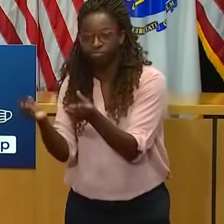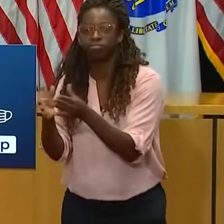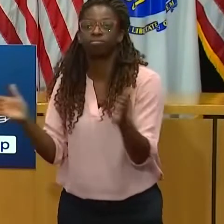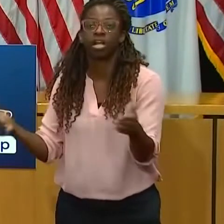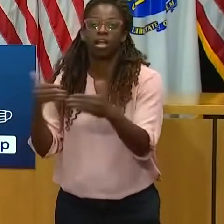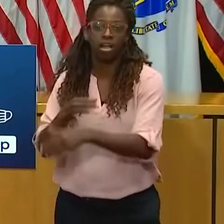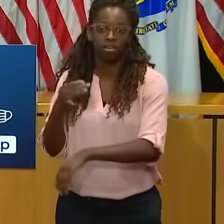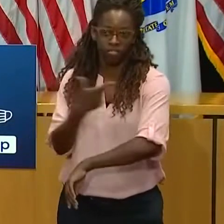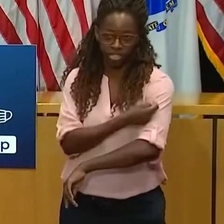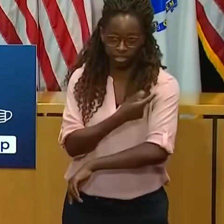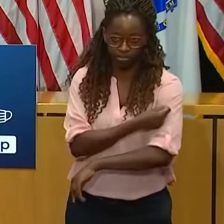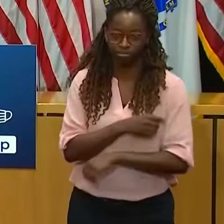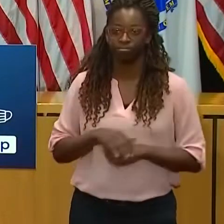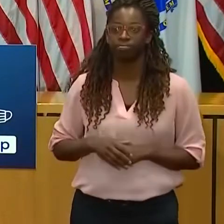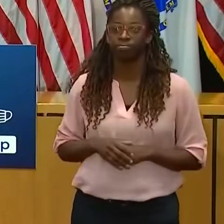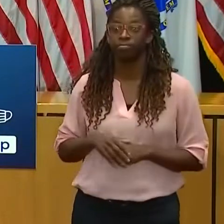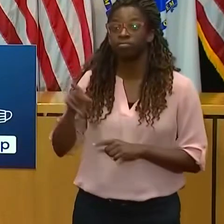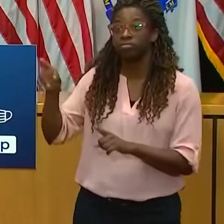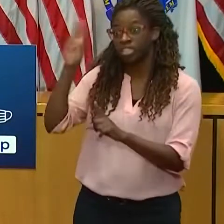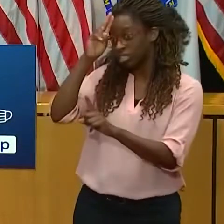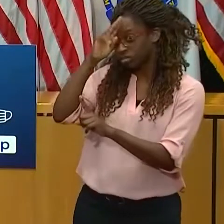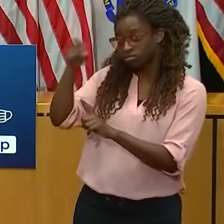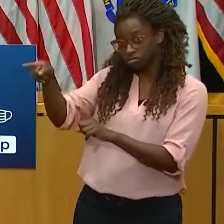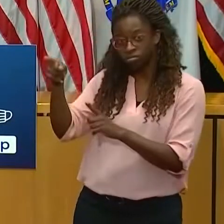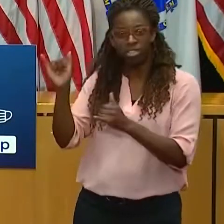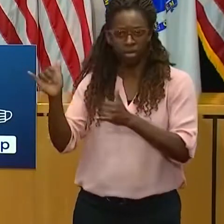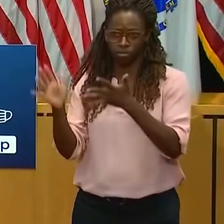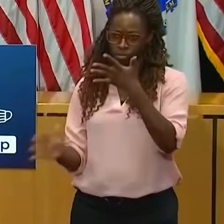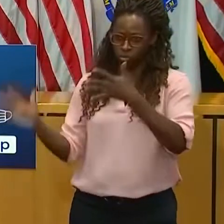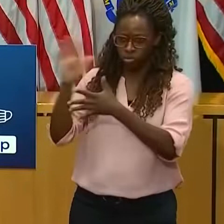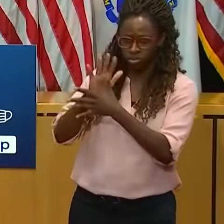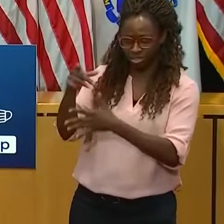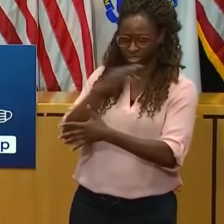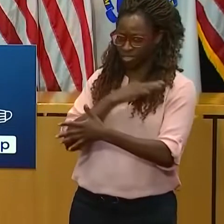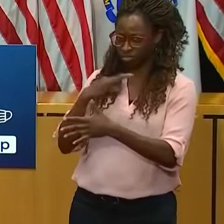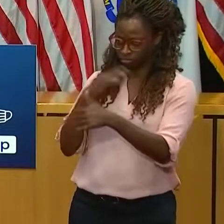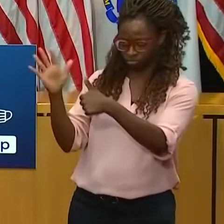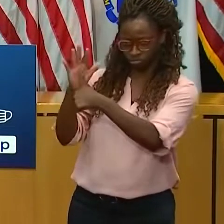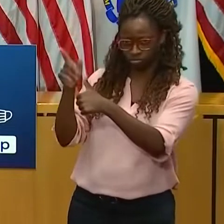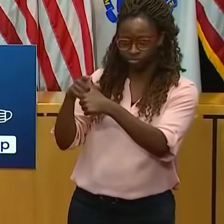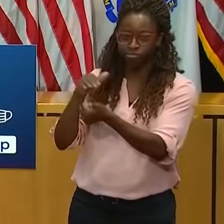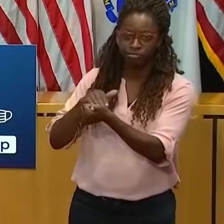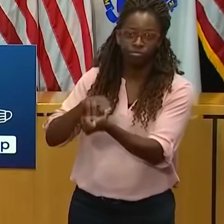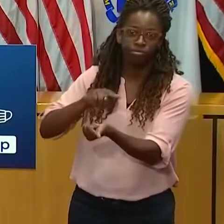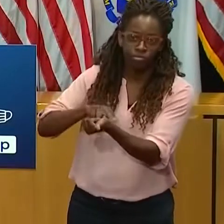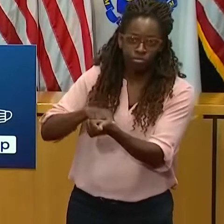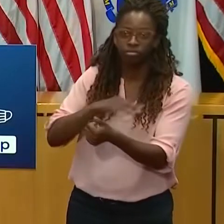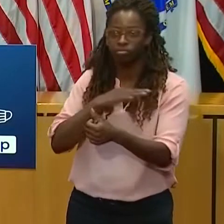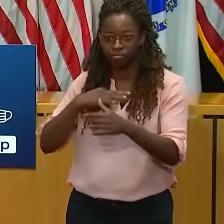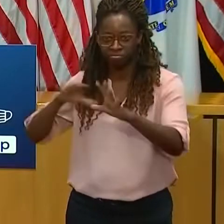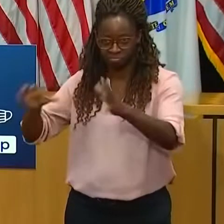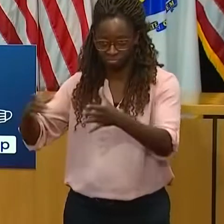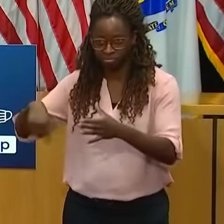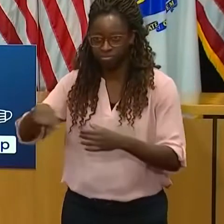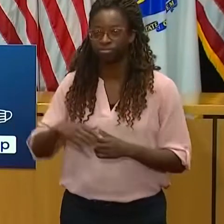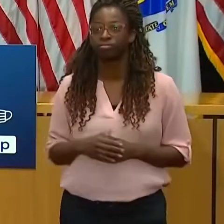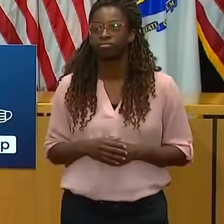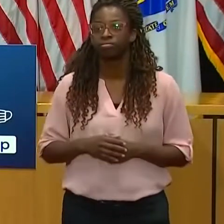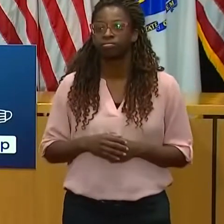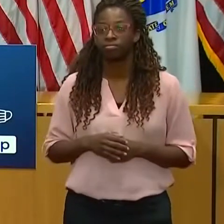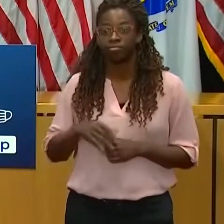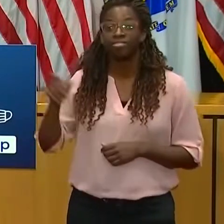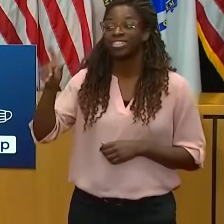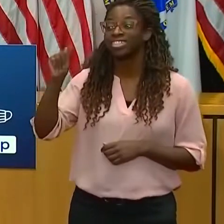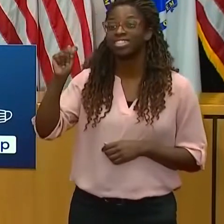their staff this week. The first staff vaccination was at Tufts Medical Center, and 66 COVID health care workers were vaccinated